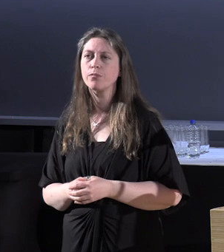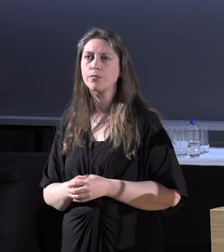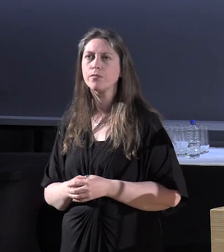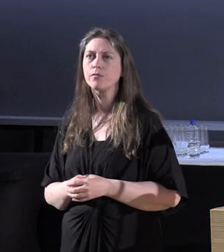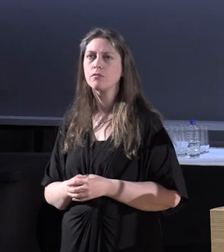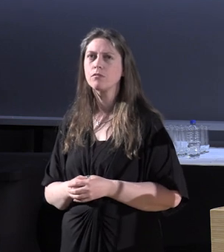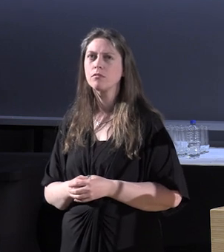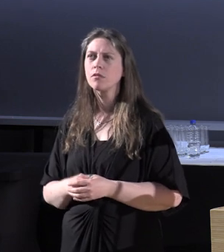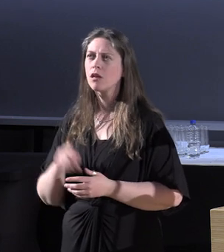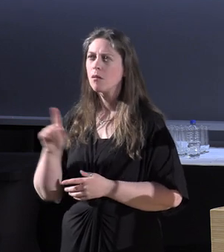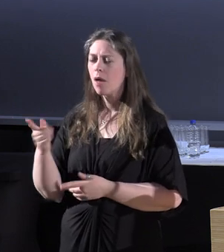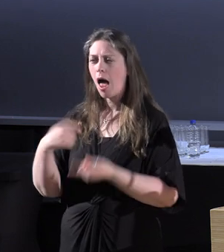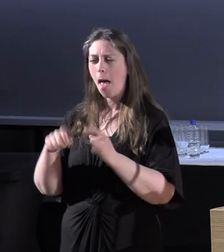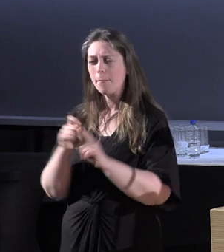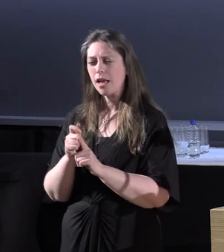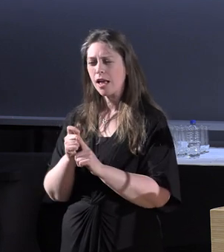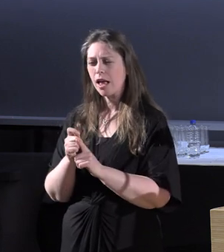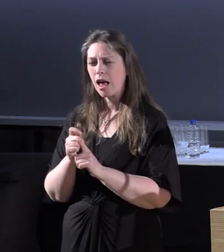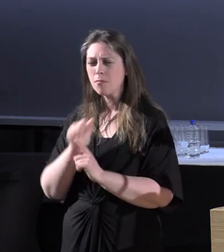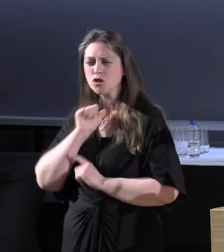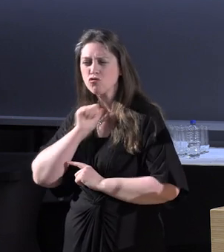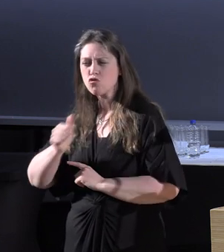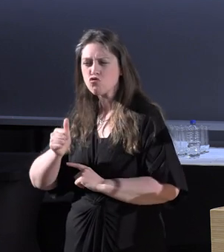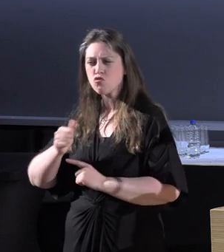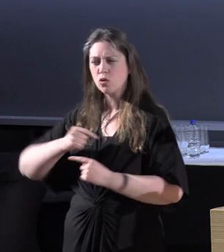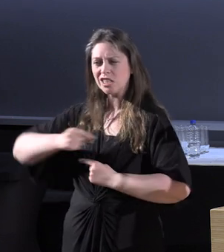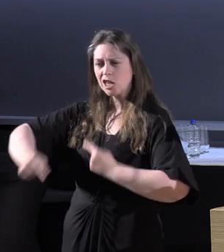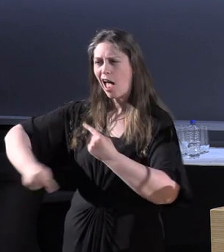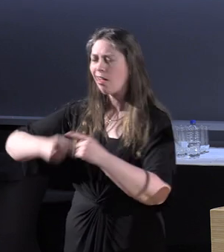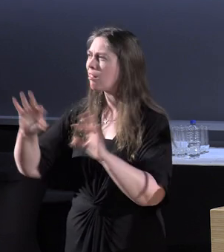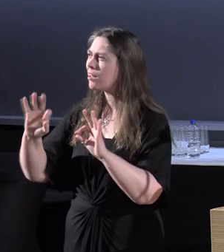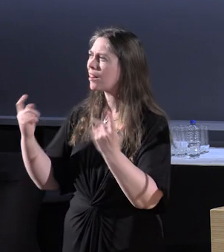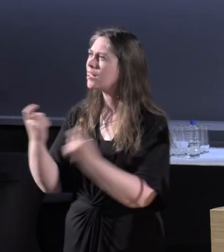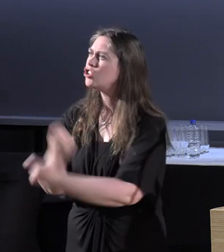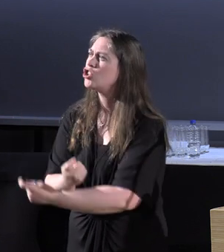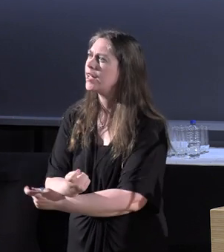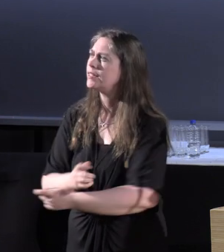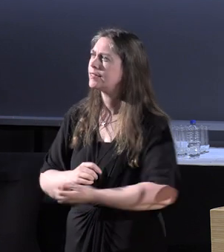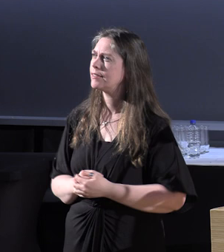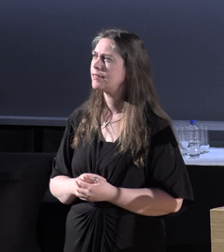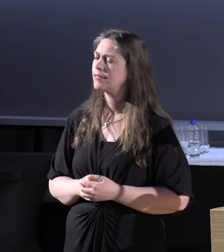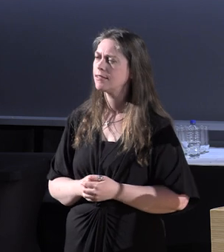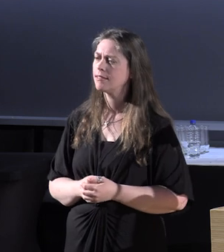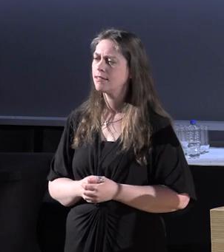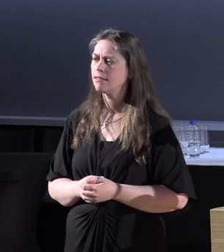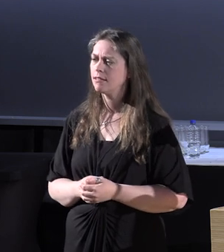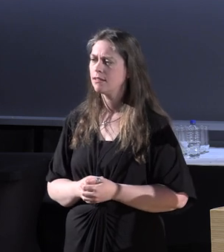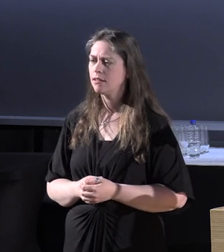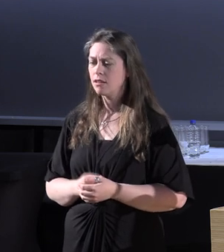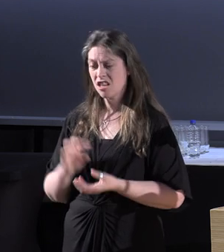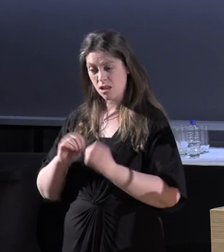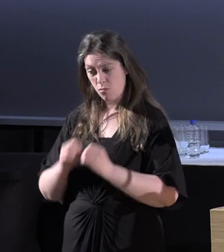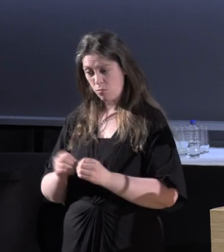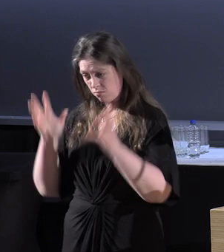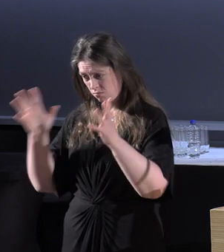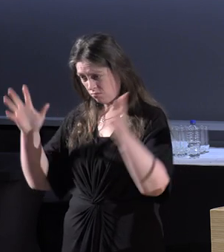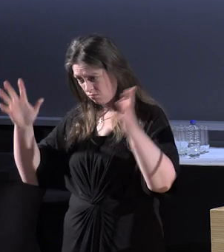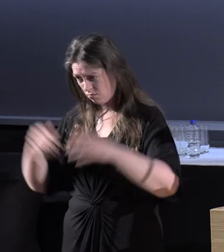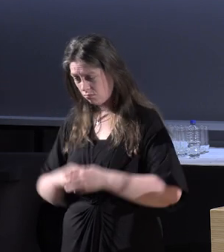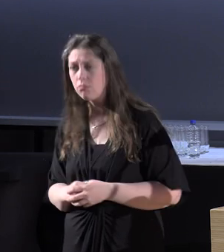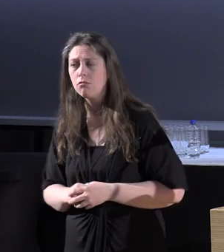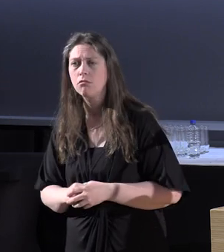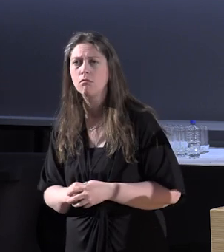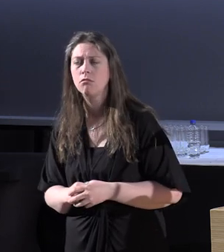But it becomes a vicious circle then. It doesn't change anything. We just... The problem exists. You know,